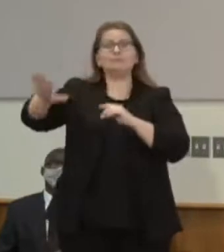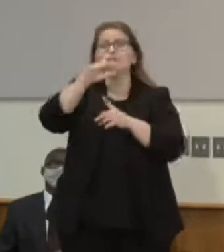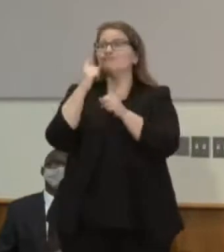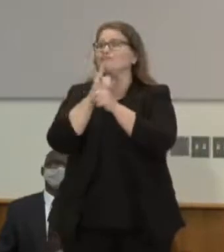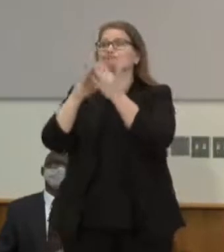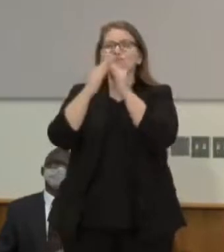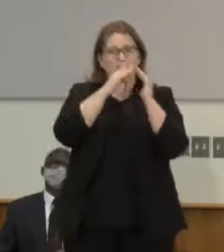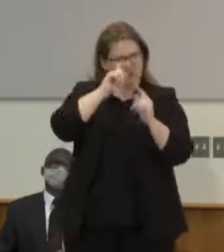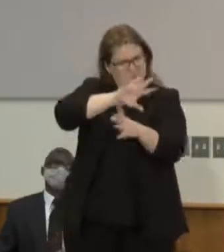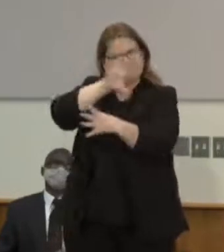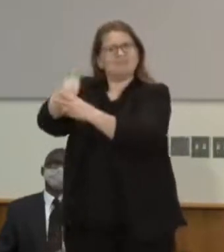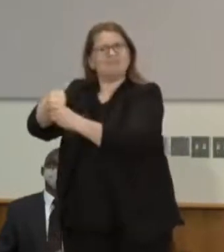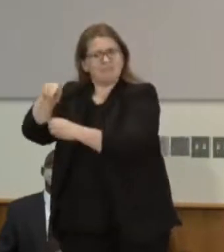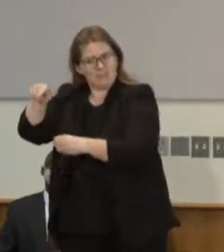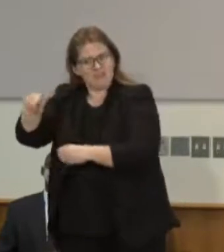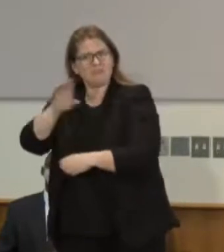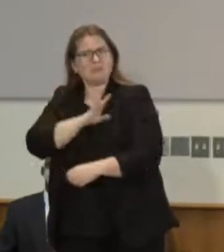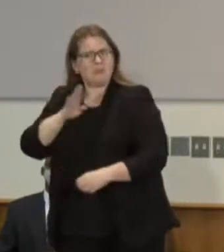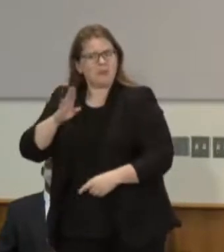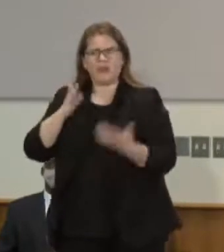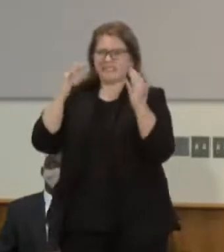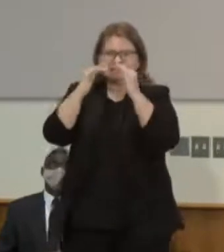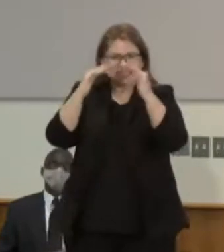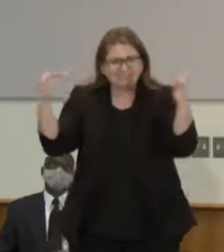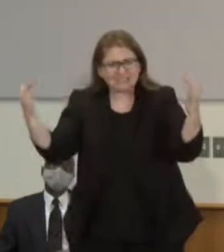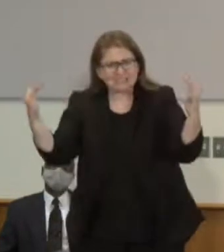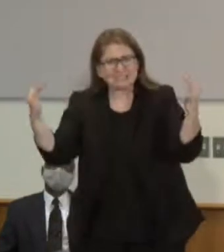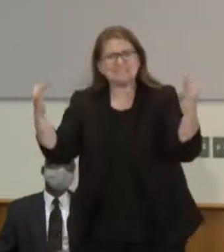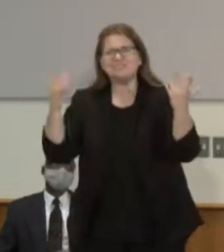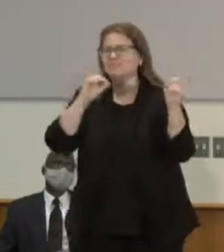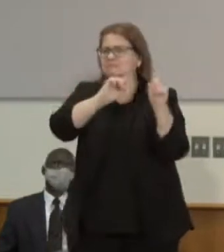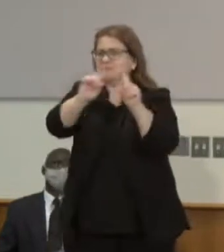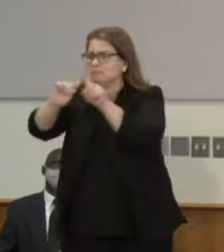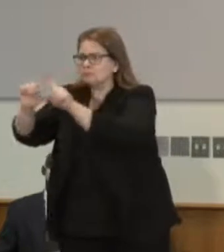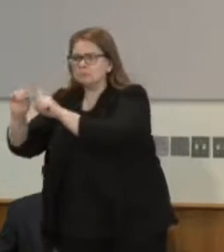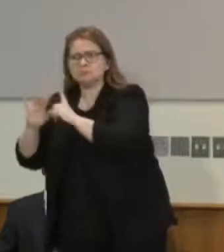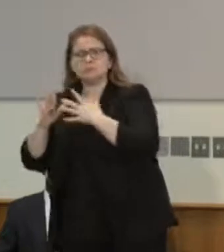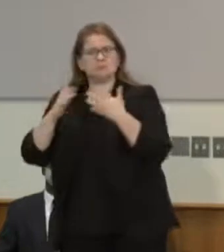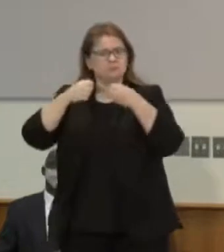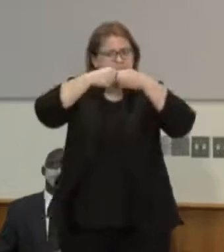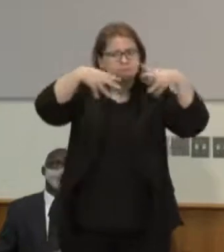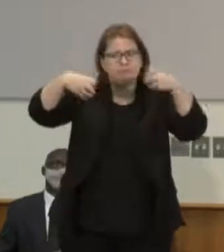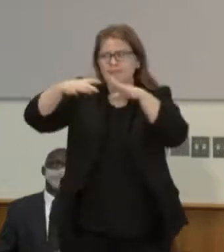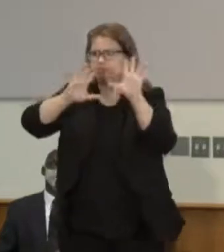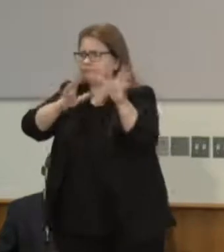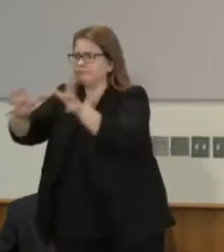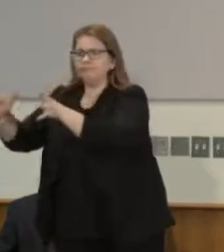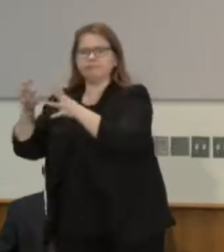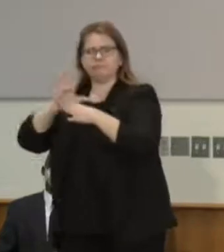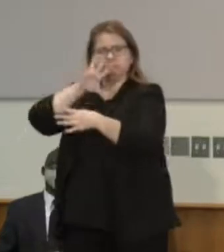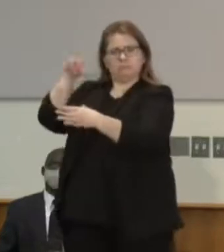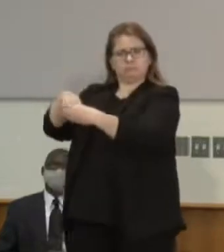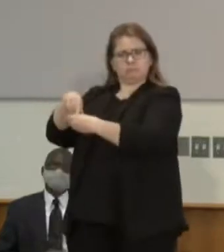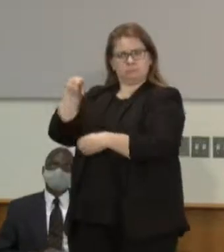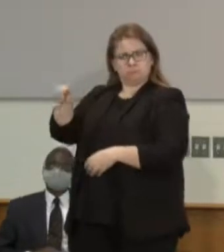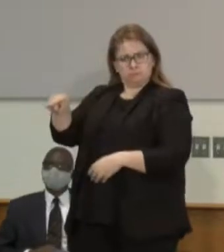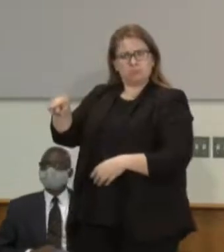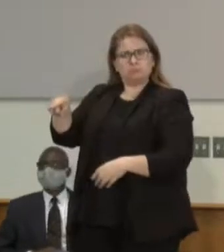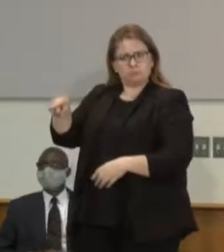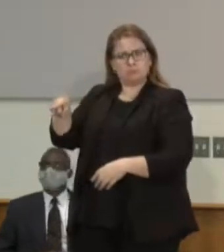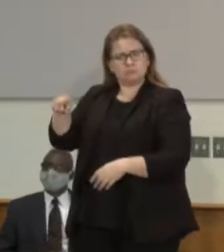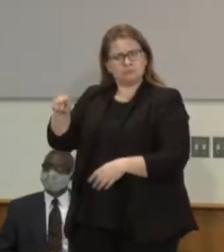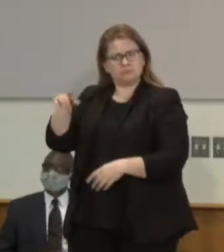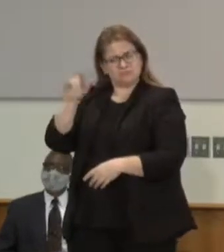on that board we want to create a subset of the board a council that has real power that